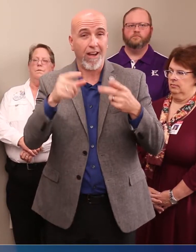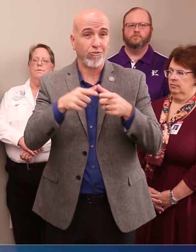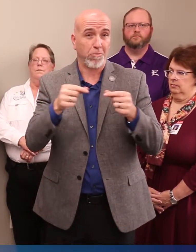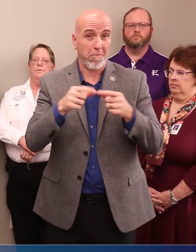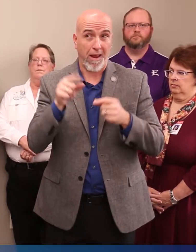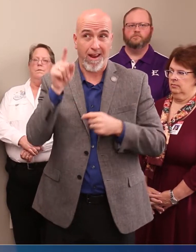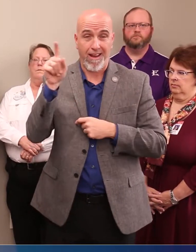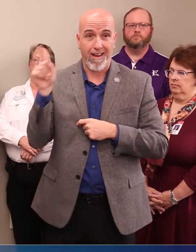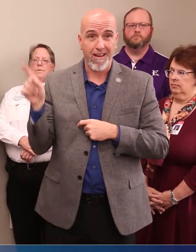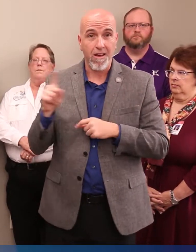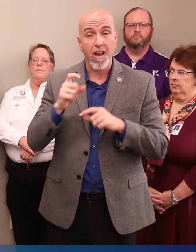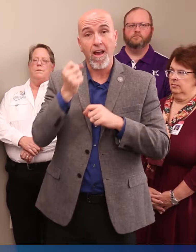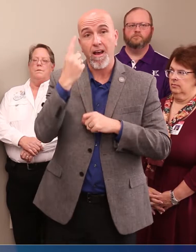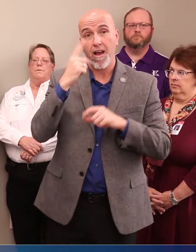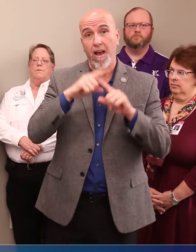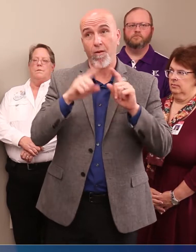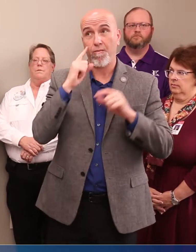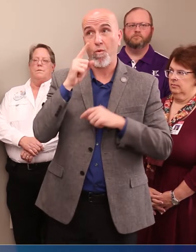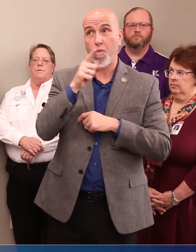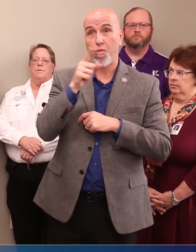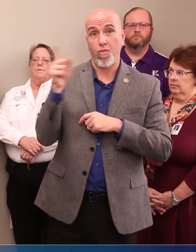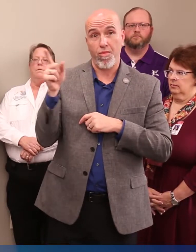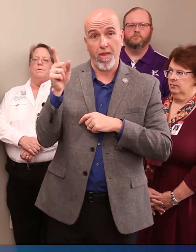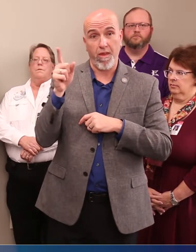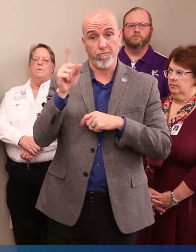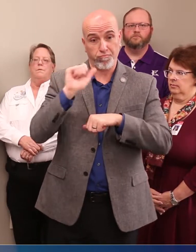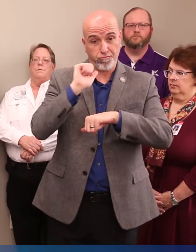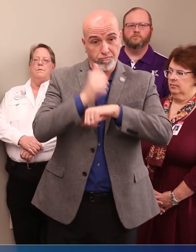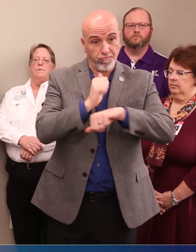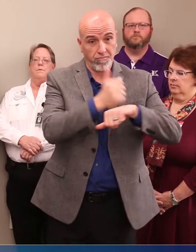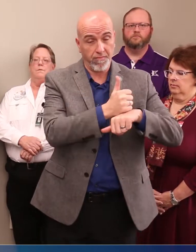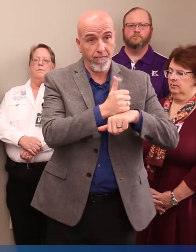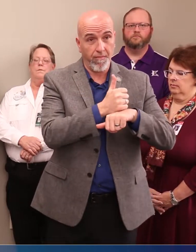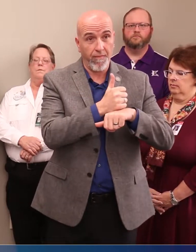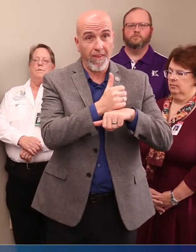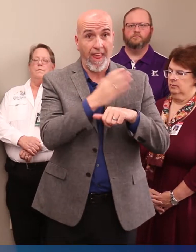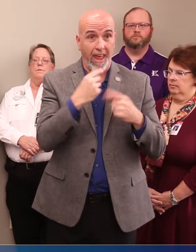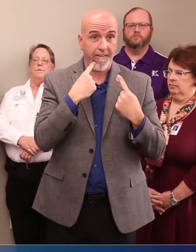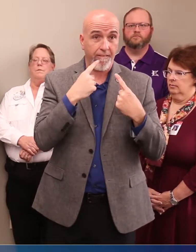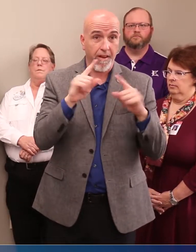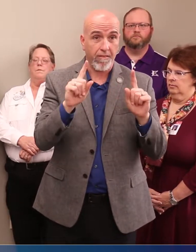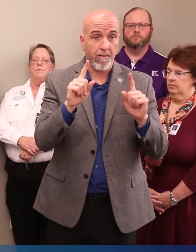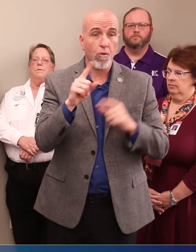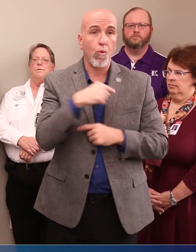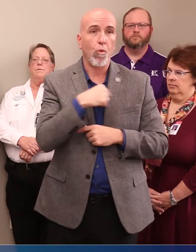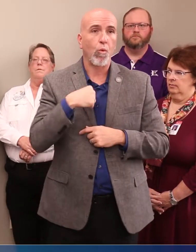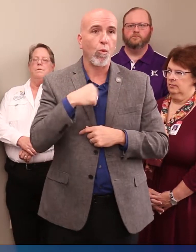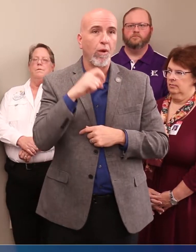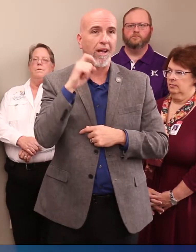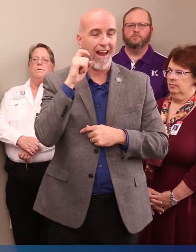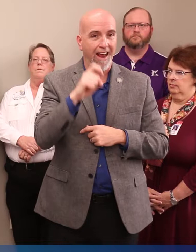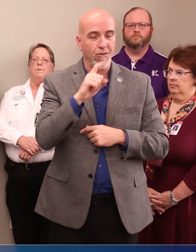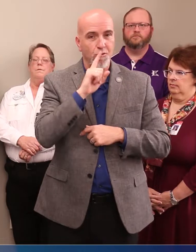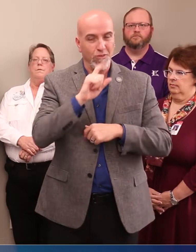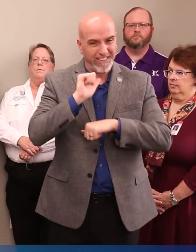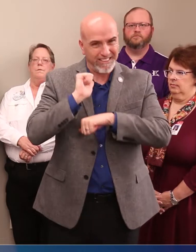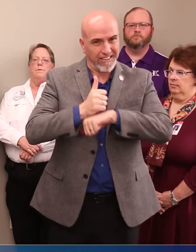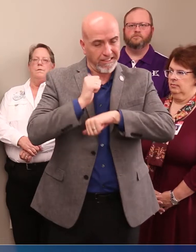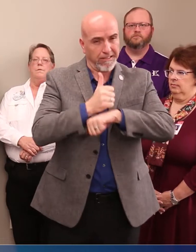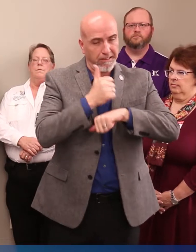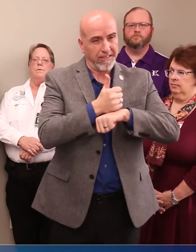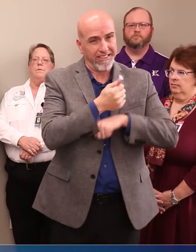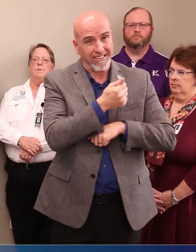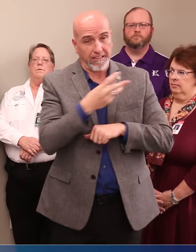However, for these measures to be effective, they need to be vigorously implemented